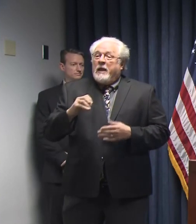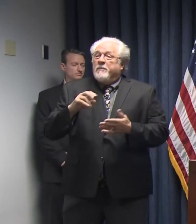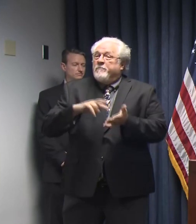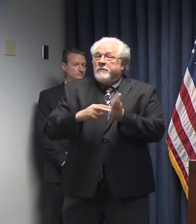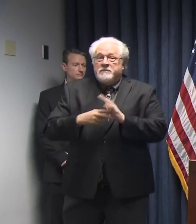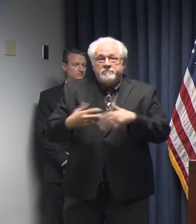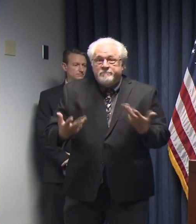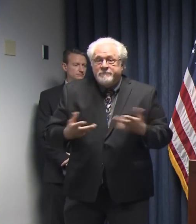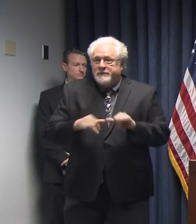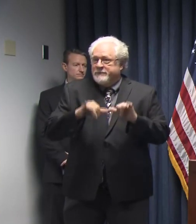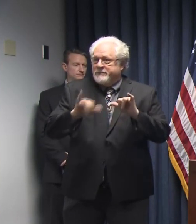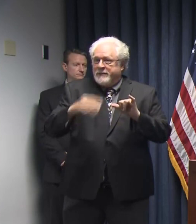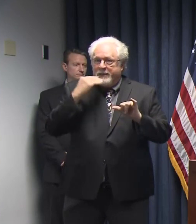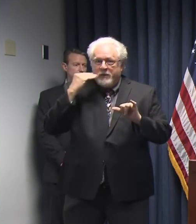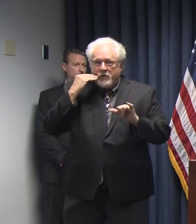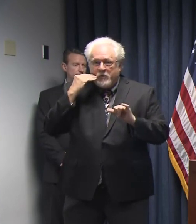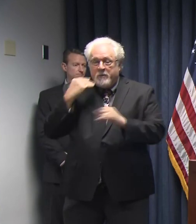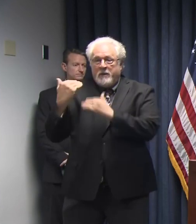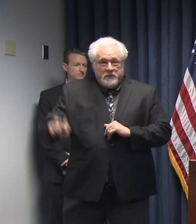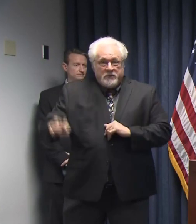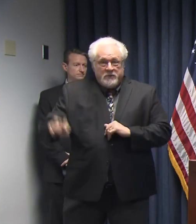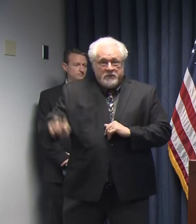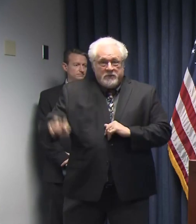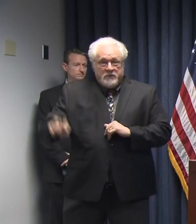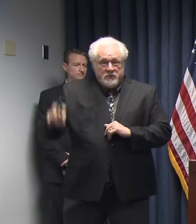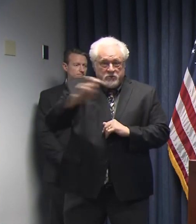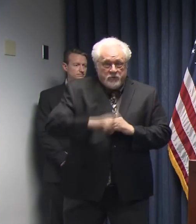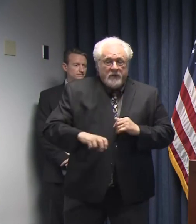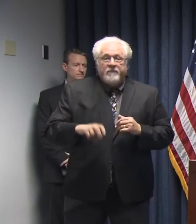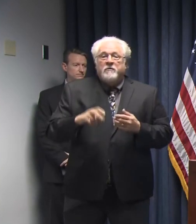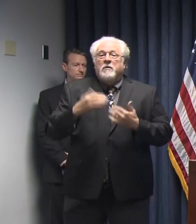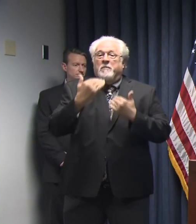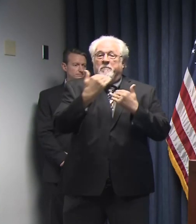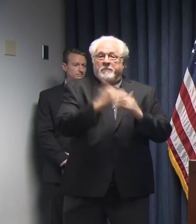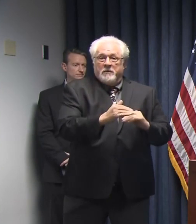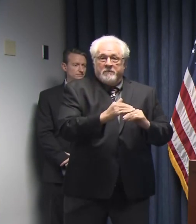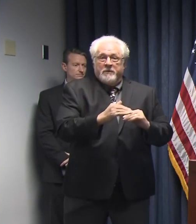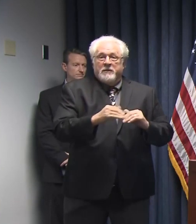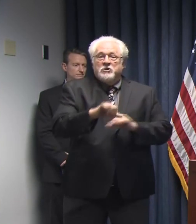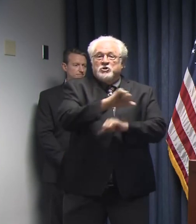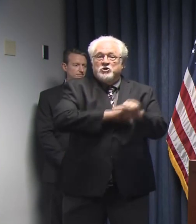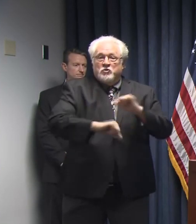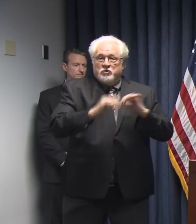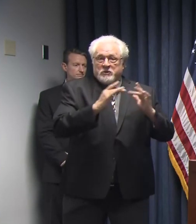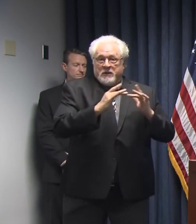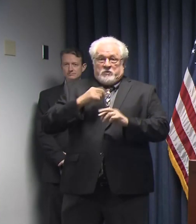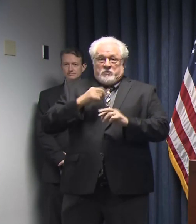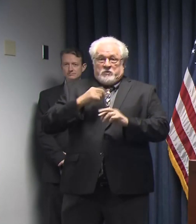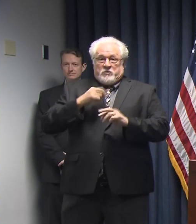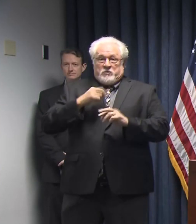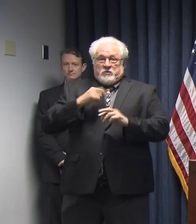Staying home, minimizing your travel, minimizing your social contact.